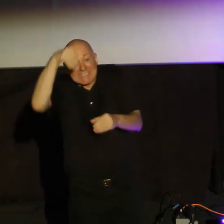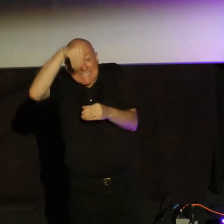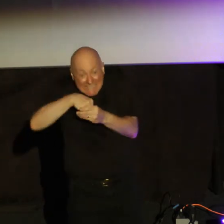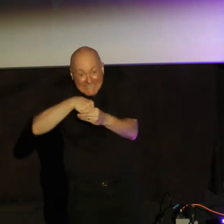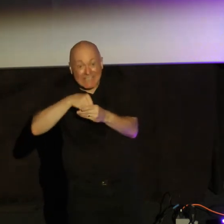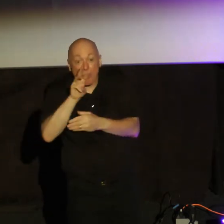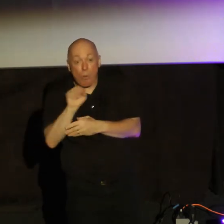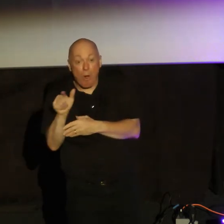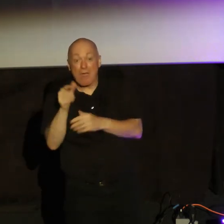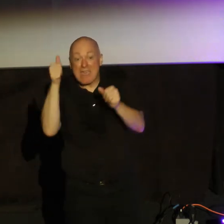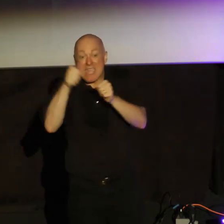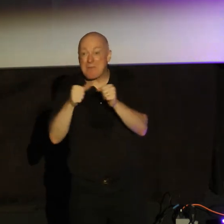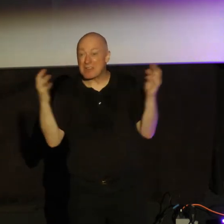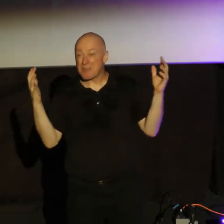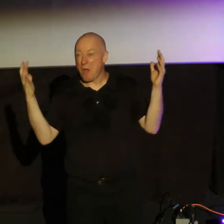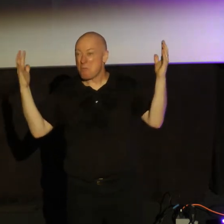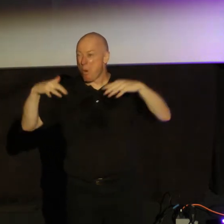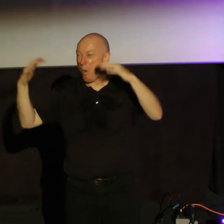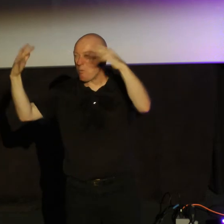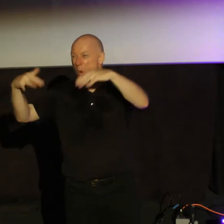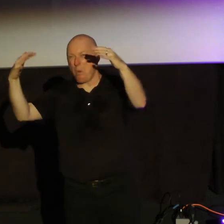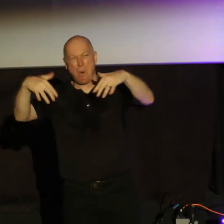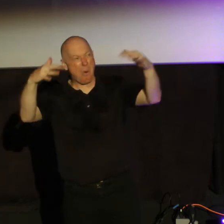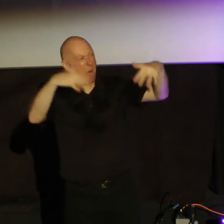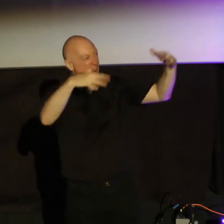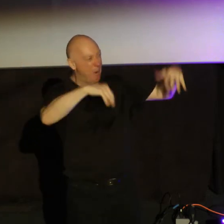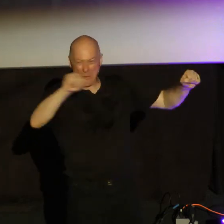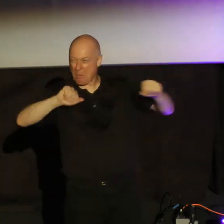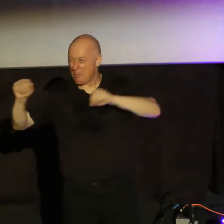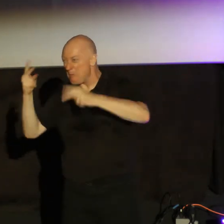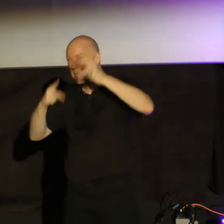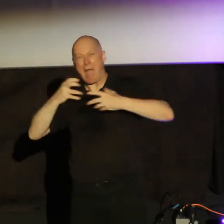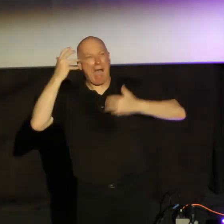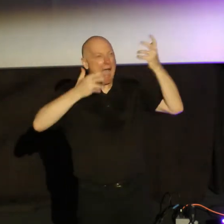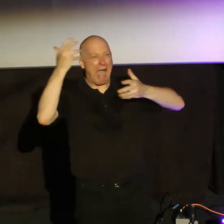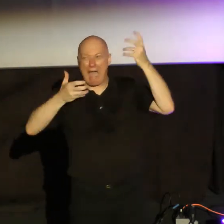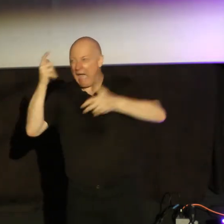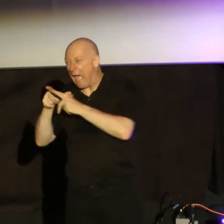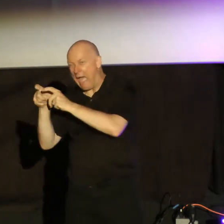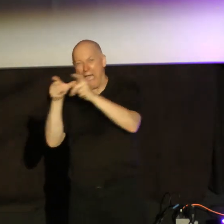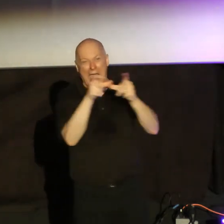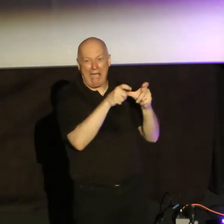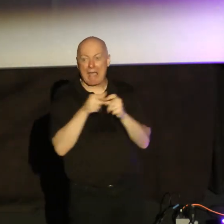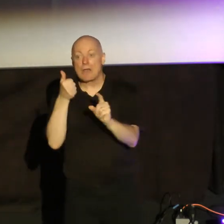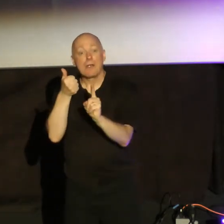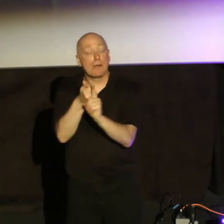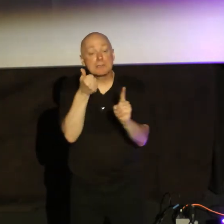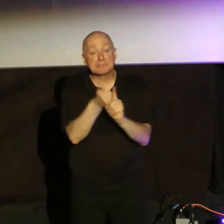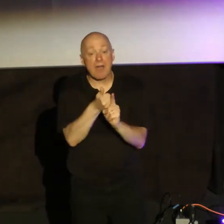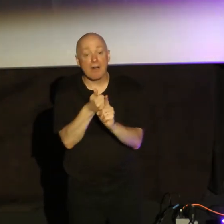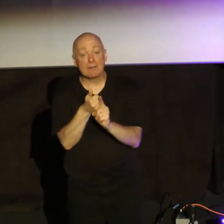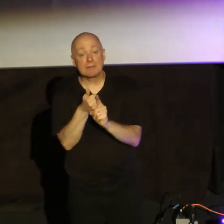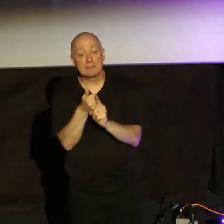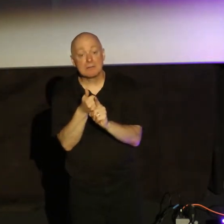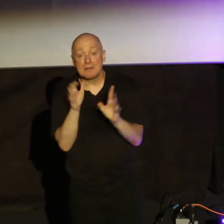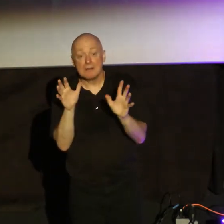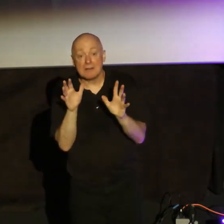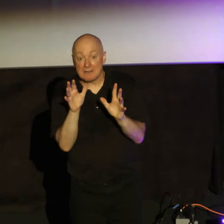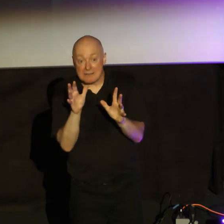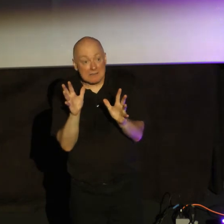dust is falling and things are shaking and people are screaming? And she is, in some senses, still at the most danger of anyone